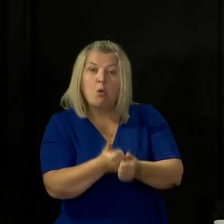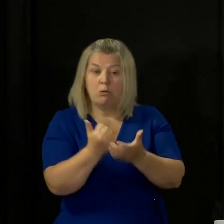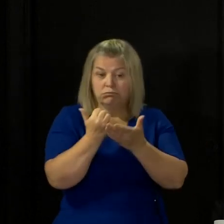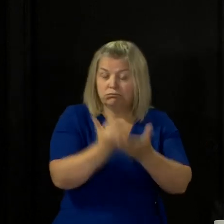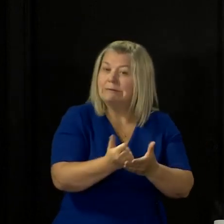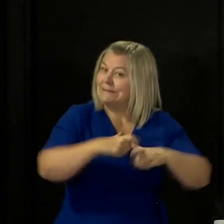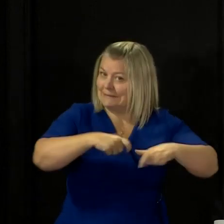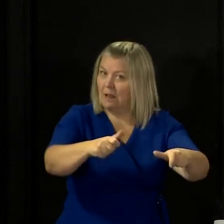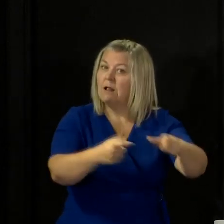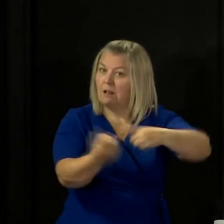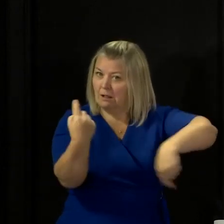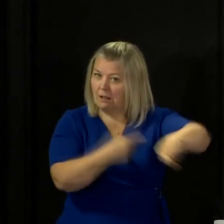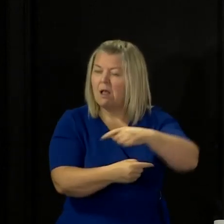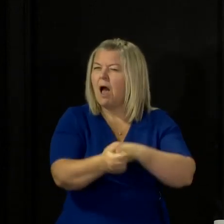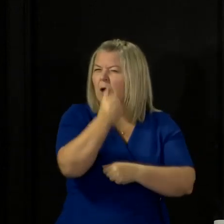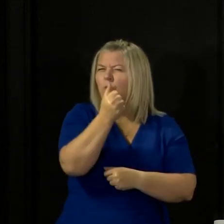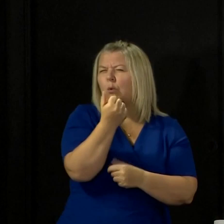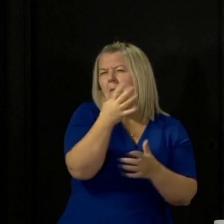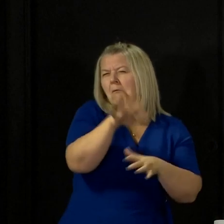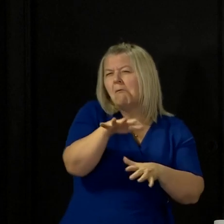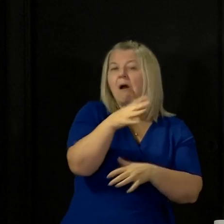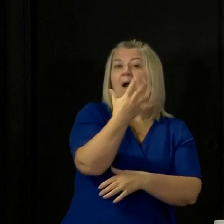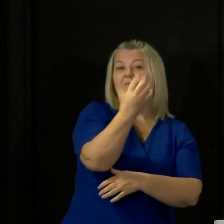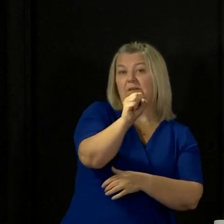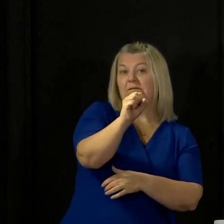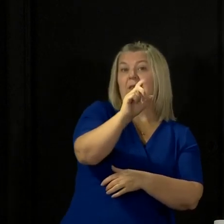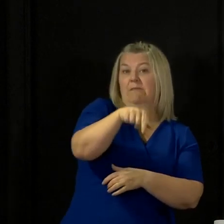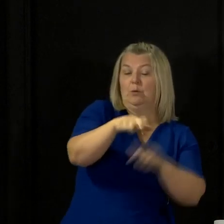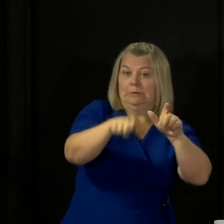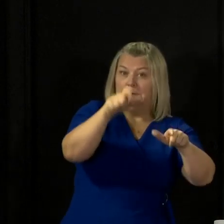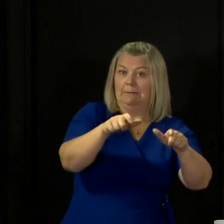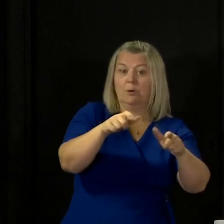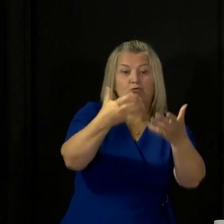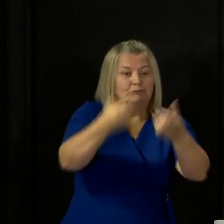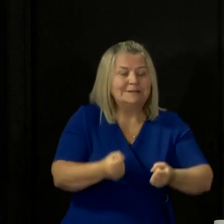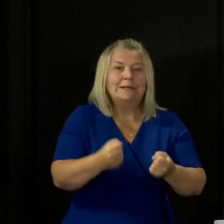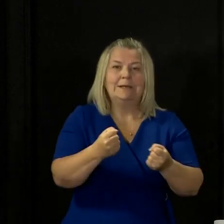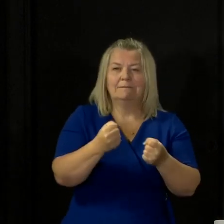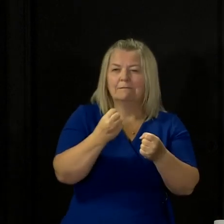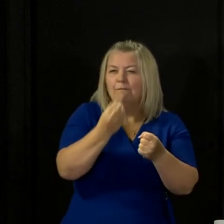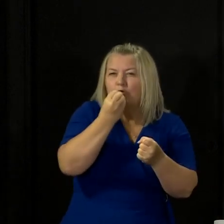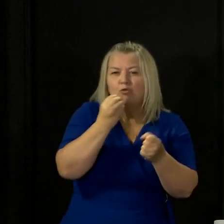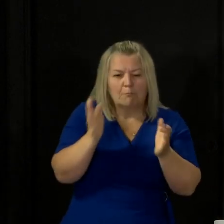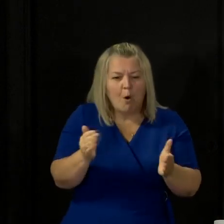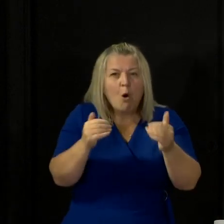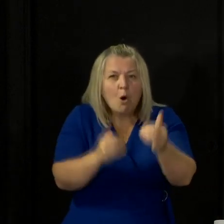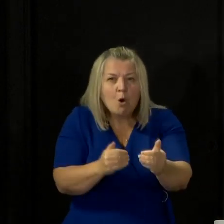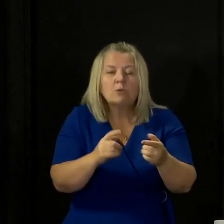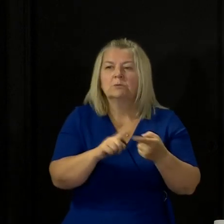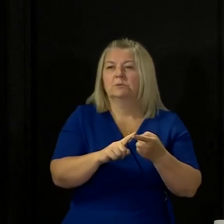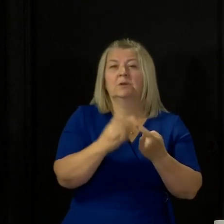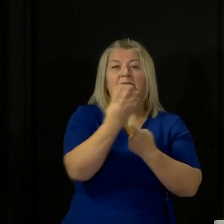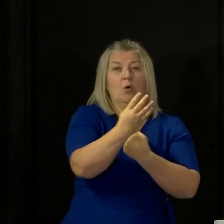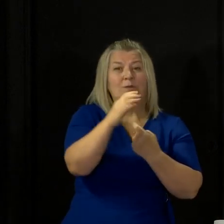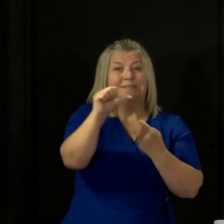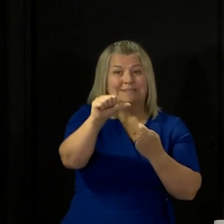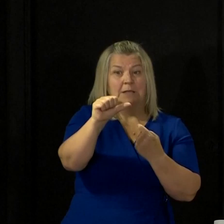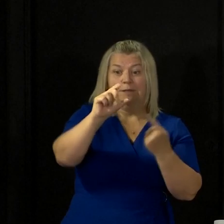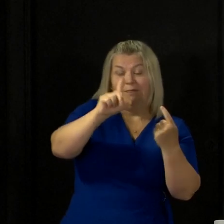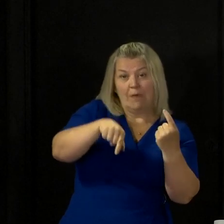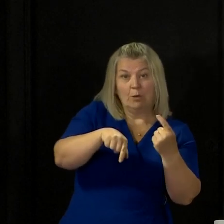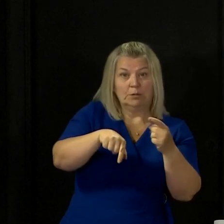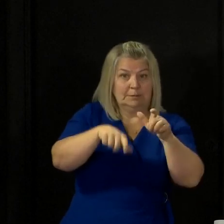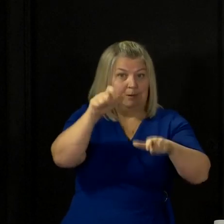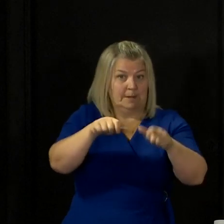present, more than 50,000 shielding people receive free weekly grocery boxes and 46,000 have registered for priority online